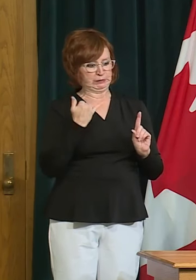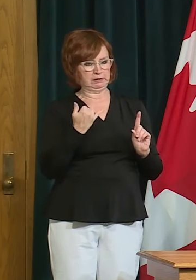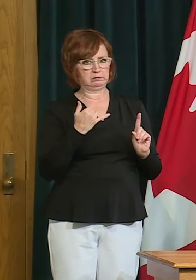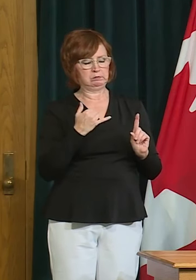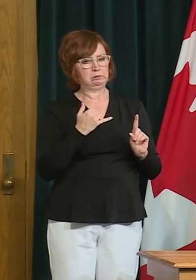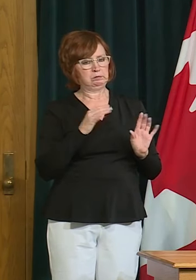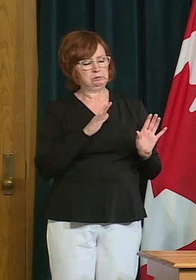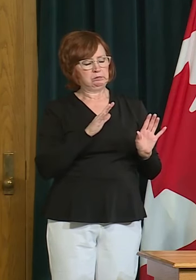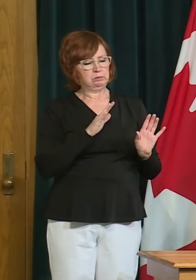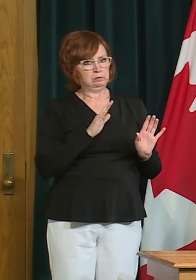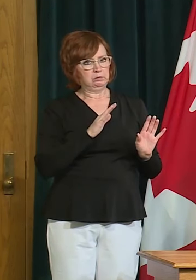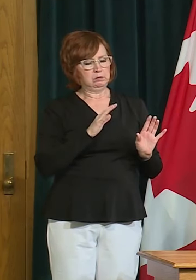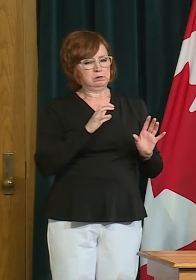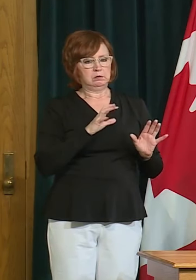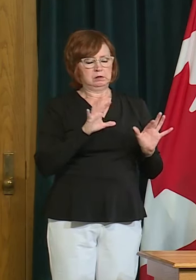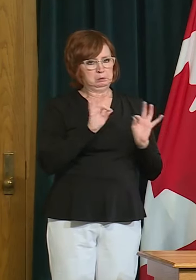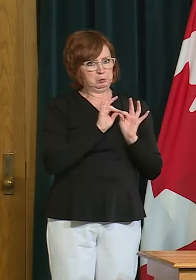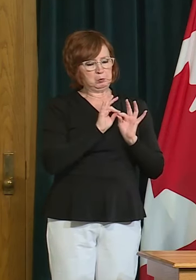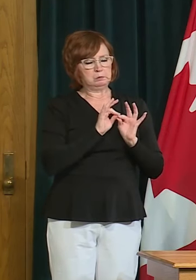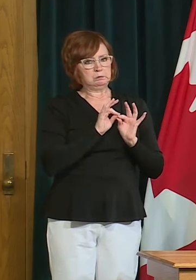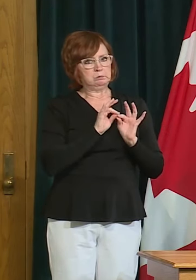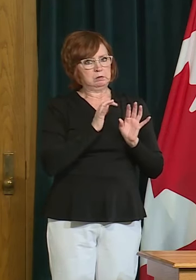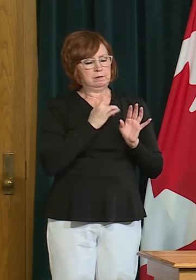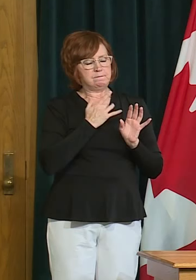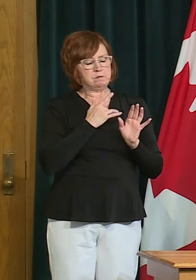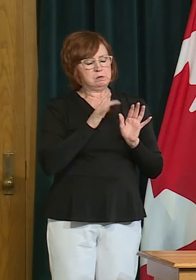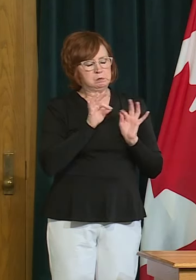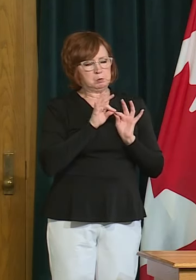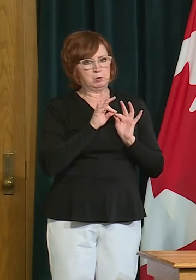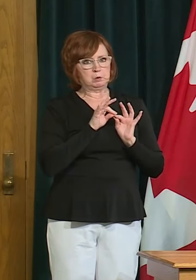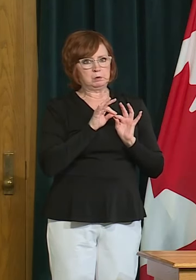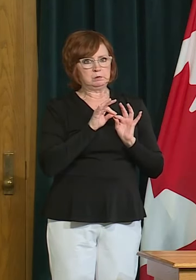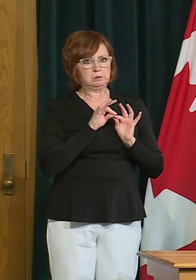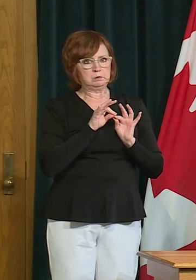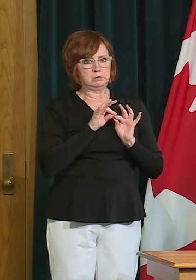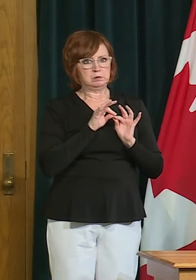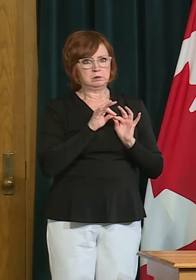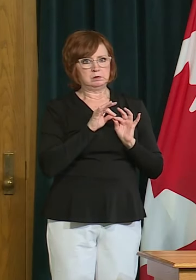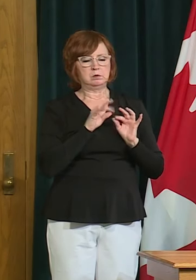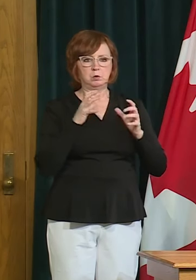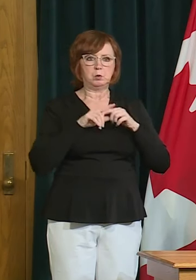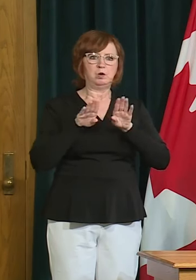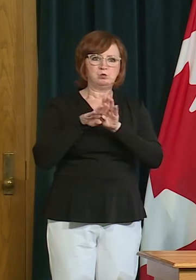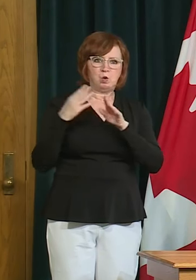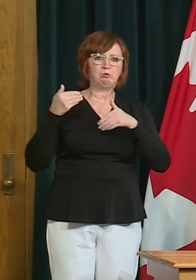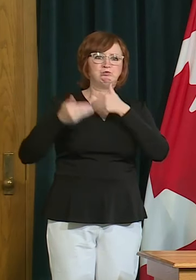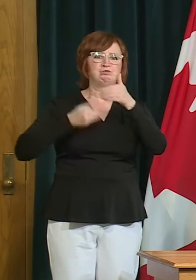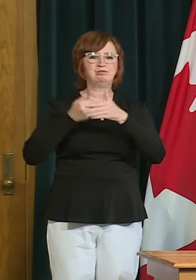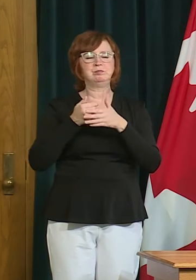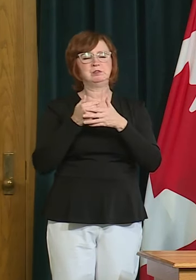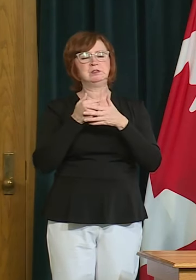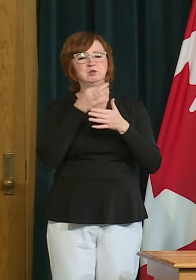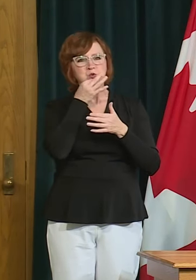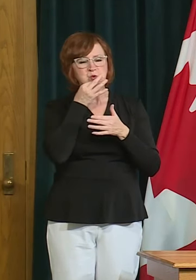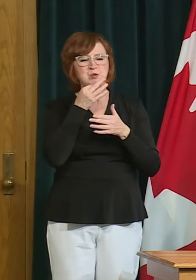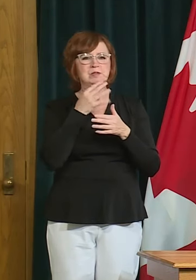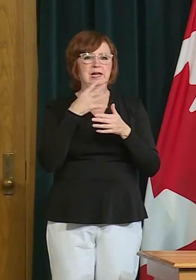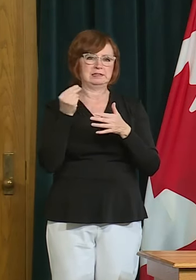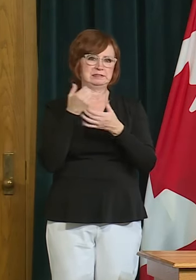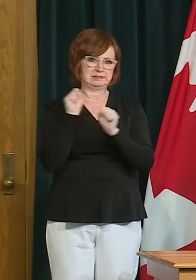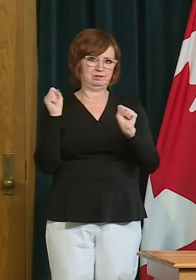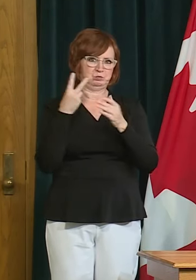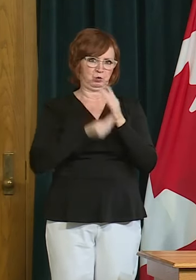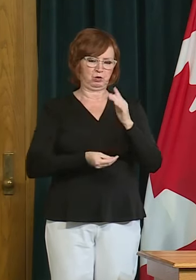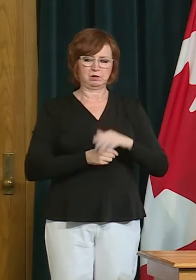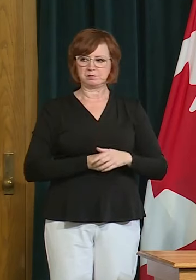need to ensure that we are reopening as soon as possible but reopening as safely as possible we'll take our next question on